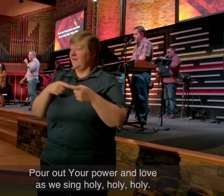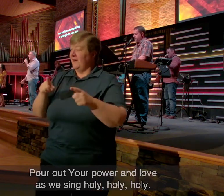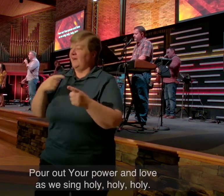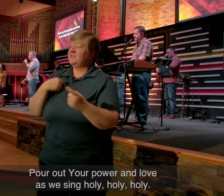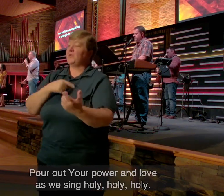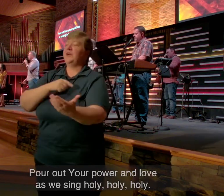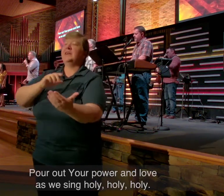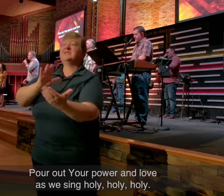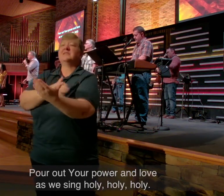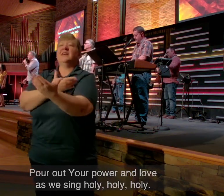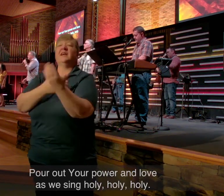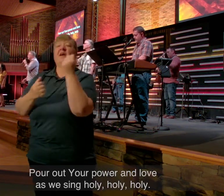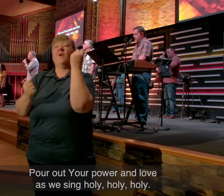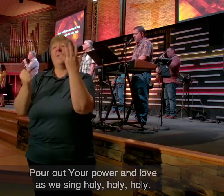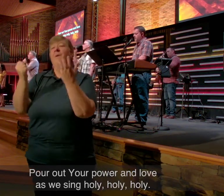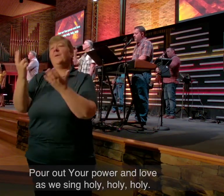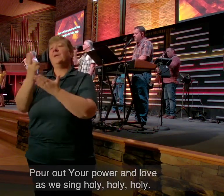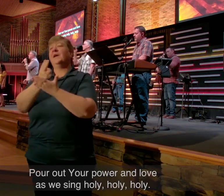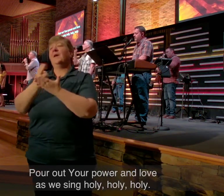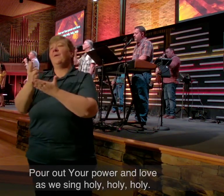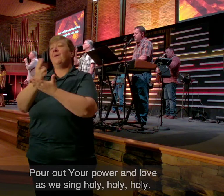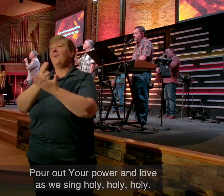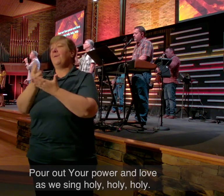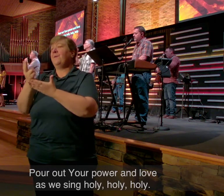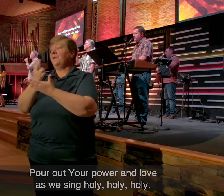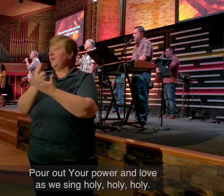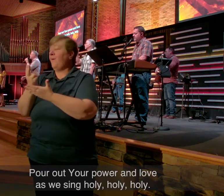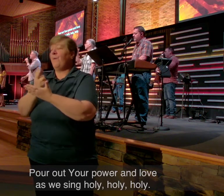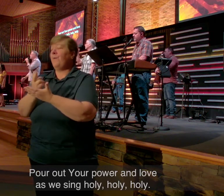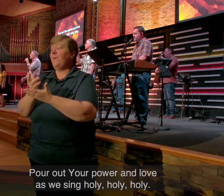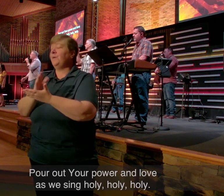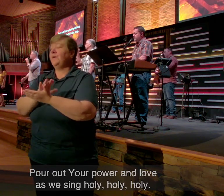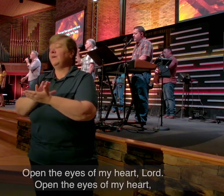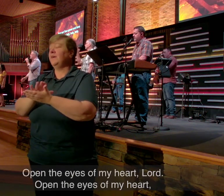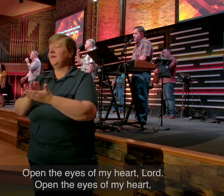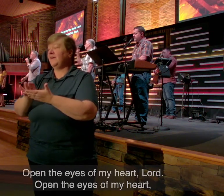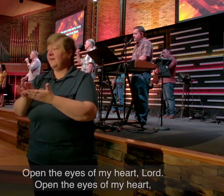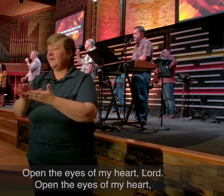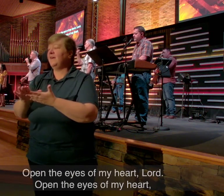As we sing holy, holy, holy.